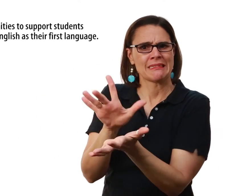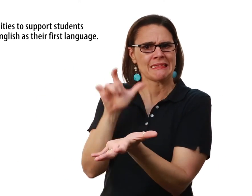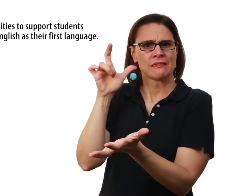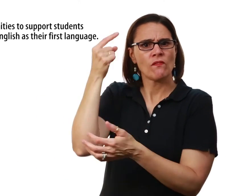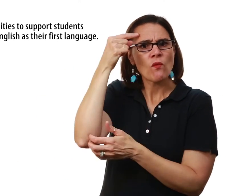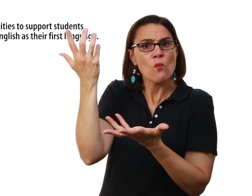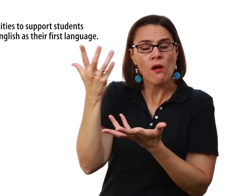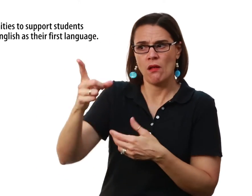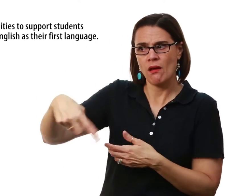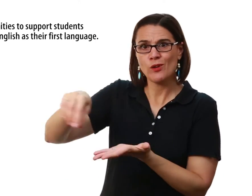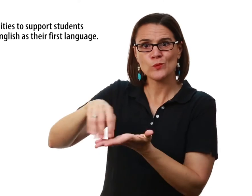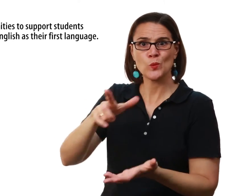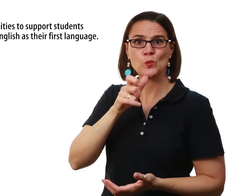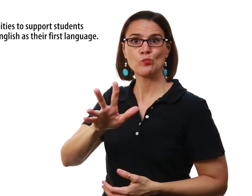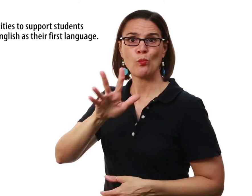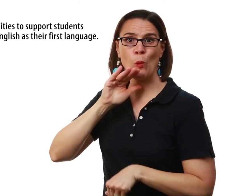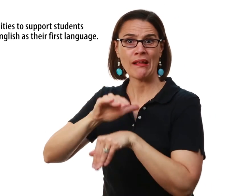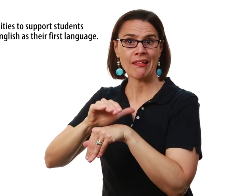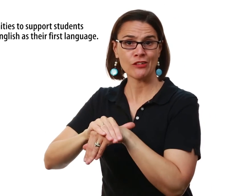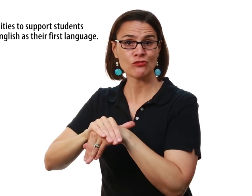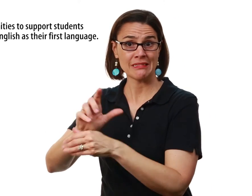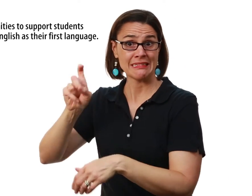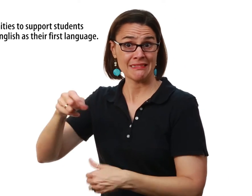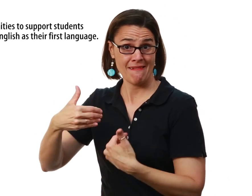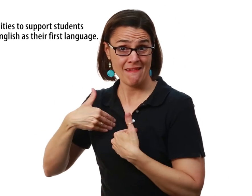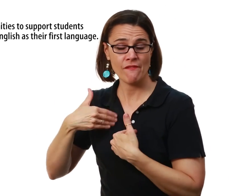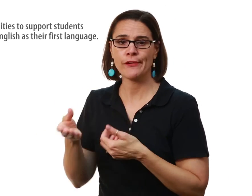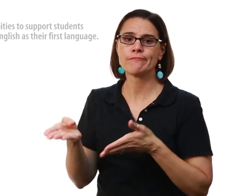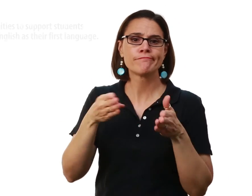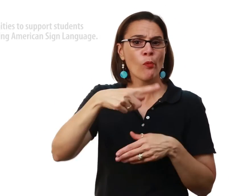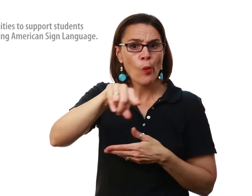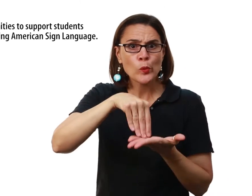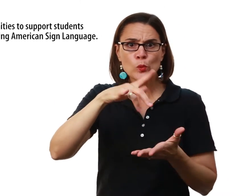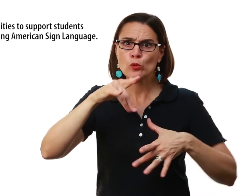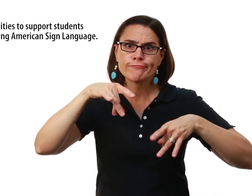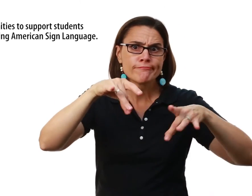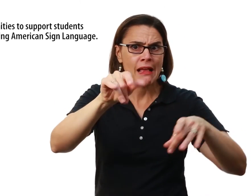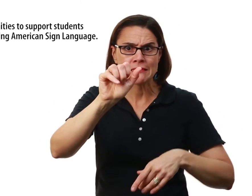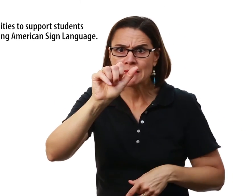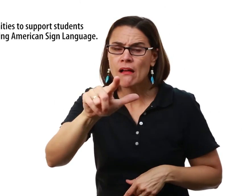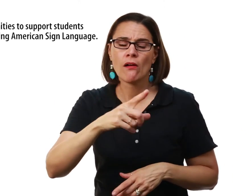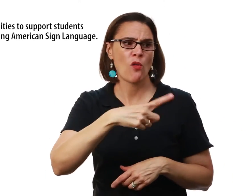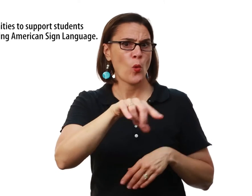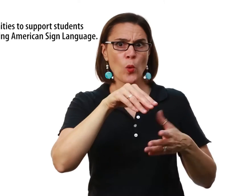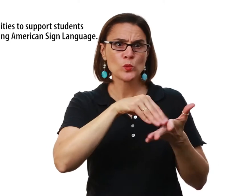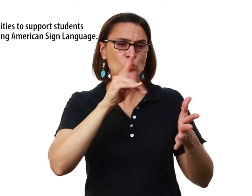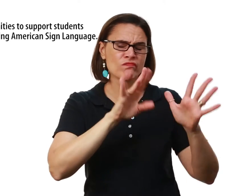the opportunity to work with those students Who are using spoken English To work with students who are acquiring ASL Or to work with those students who have excelled